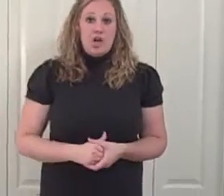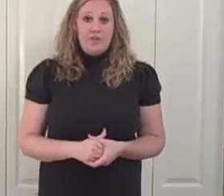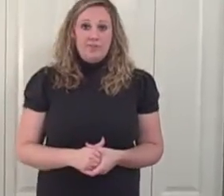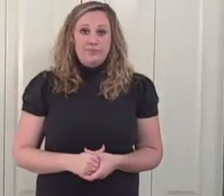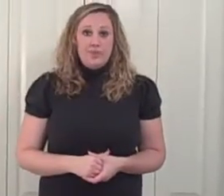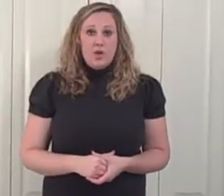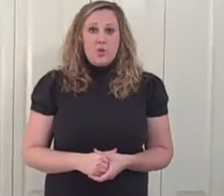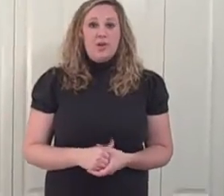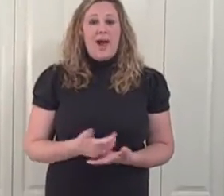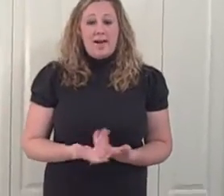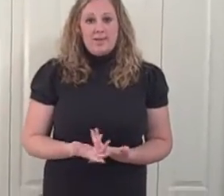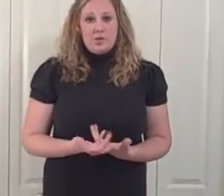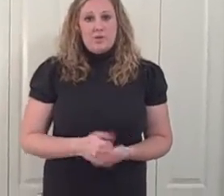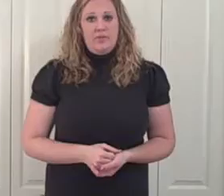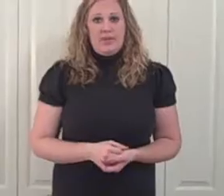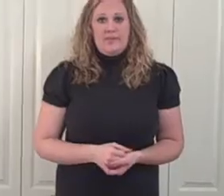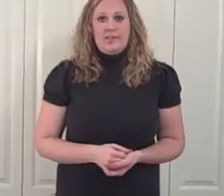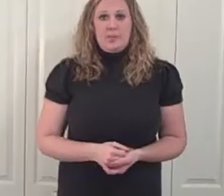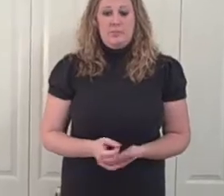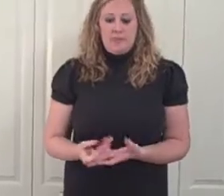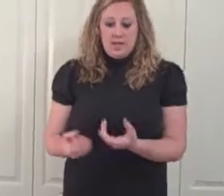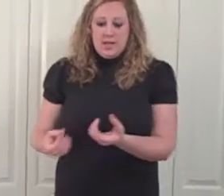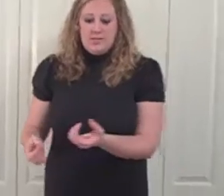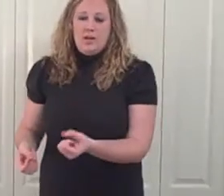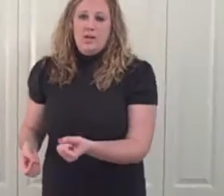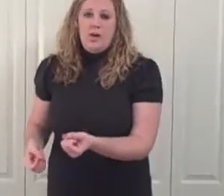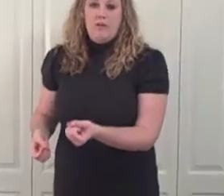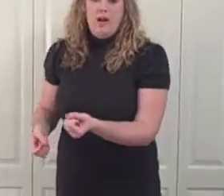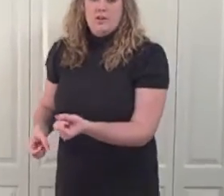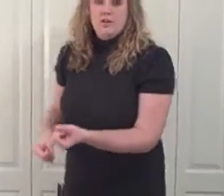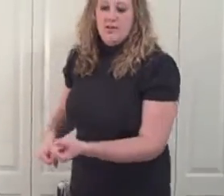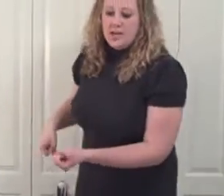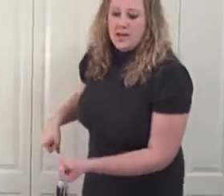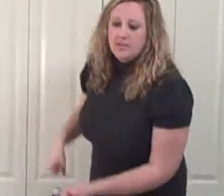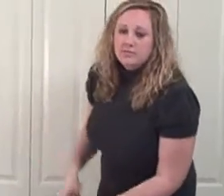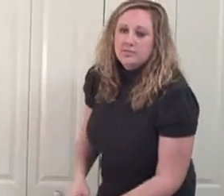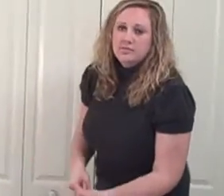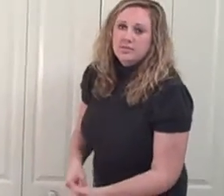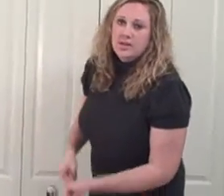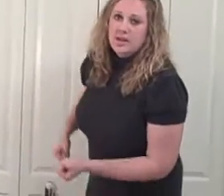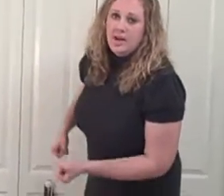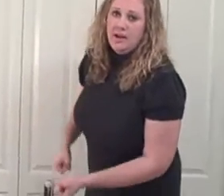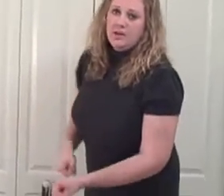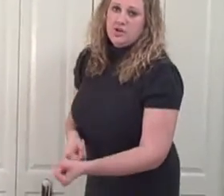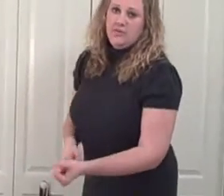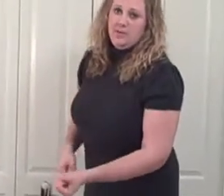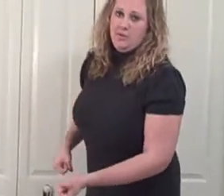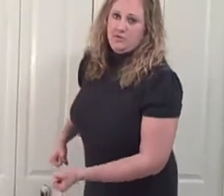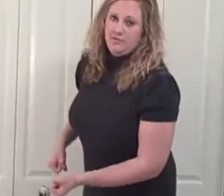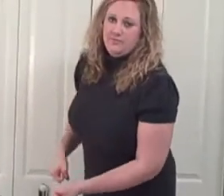Shovel. We're going to act like we're shoveling for this one. Take your right and your left hand and make a shoveling motion.